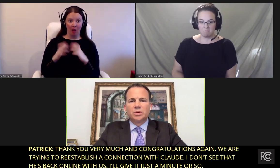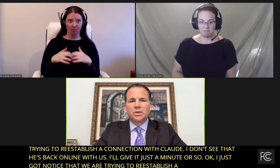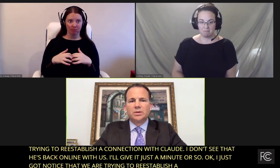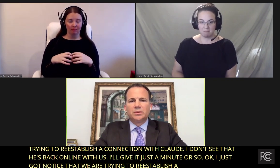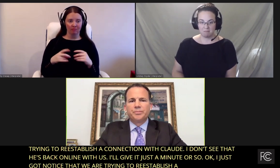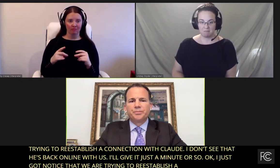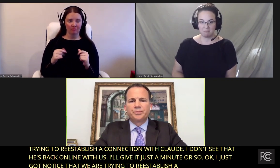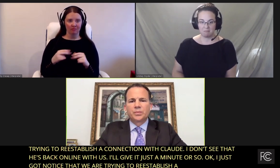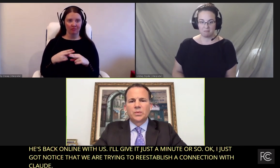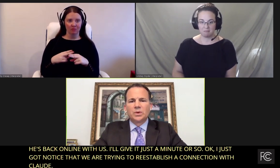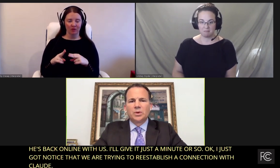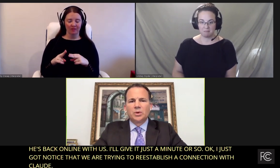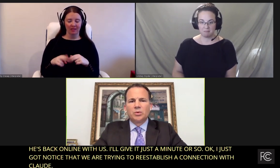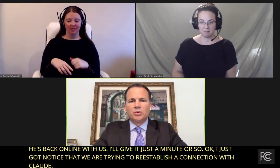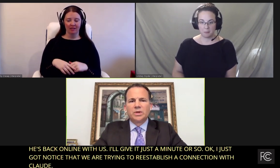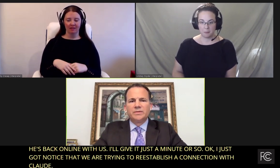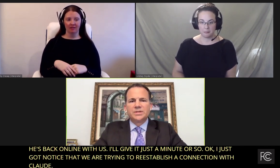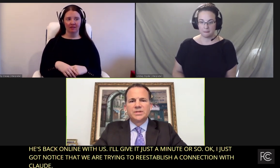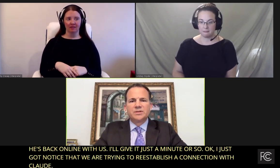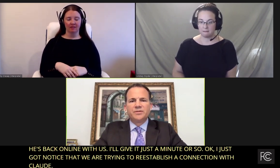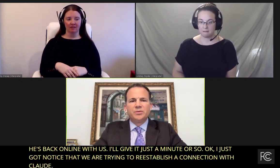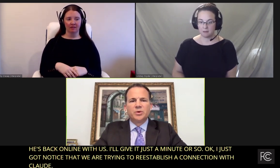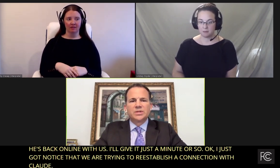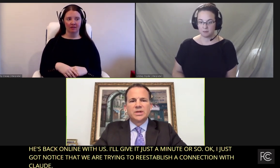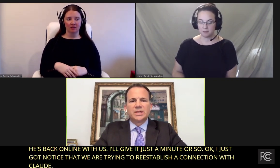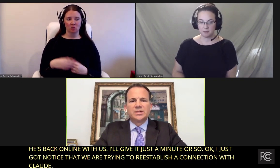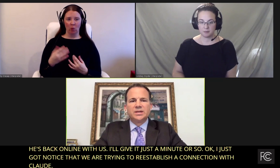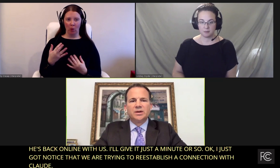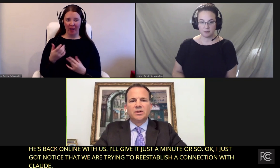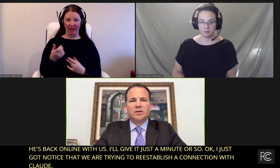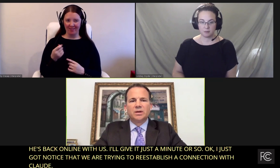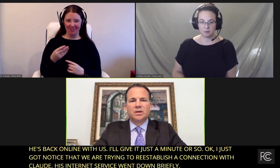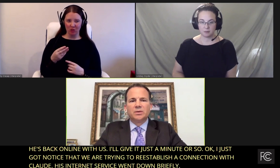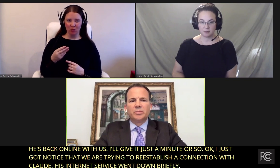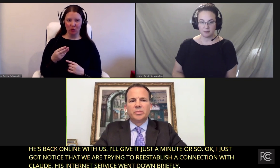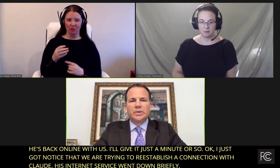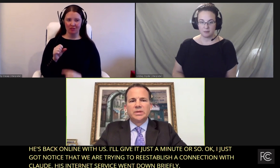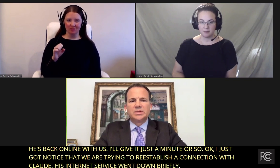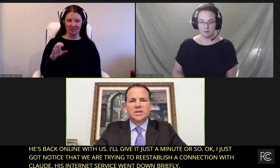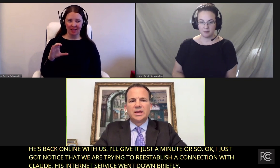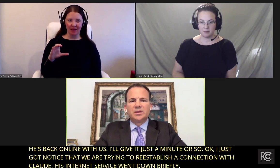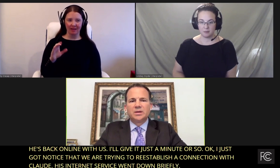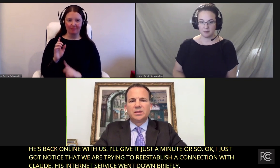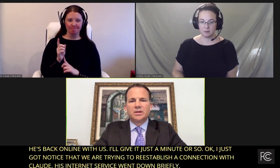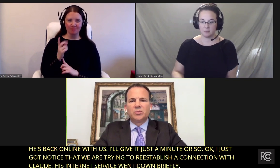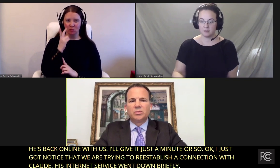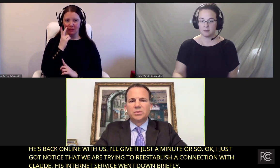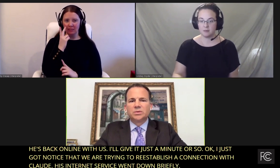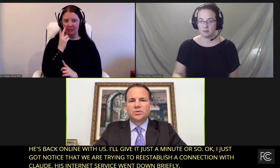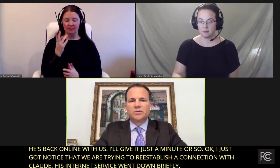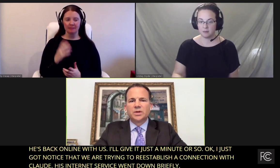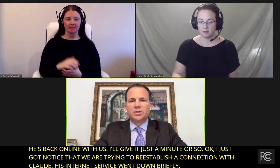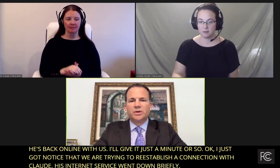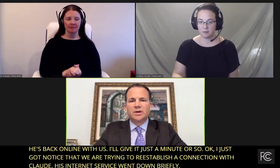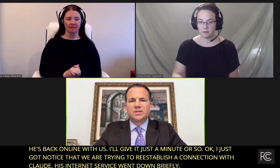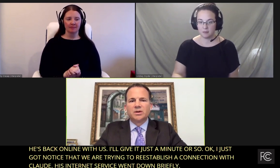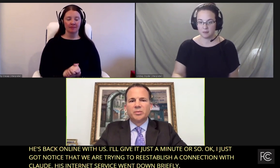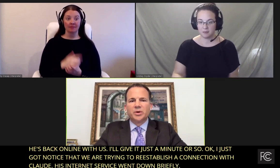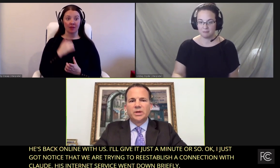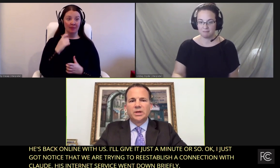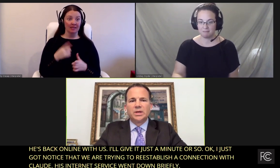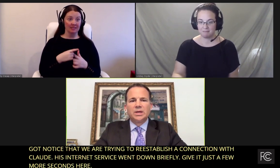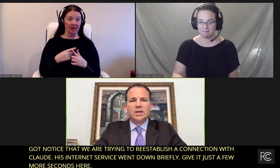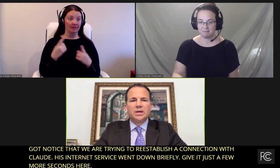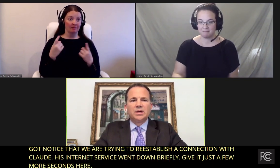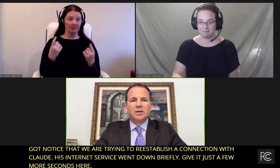so we'll give it just a few more seconds here because that will sort of conclude our